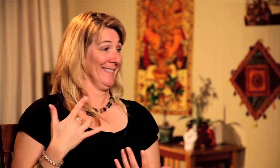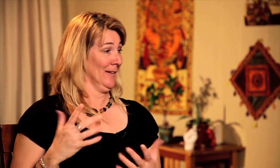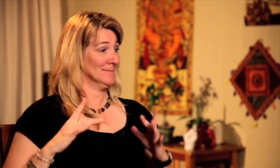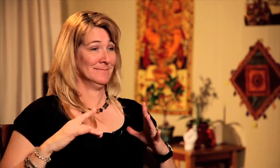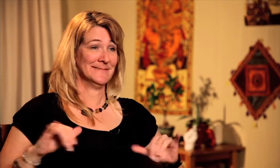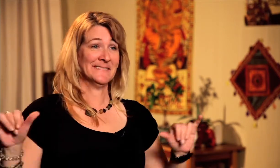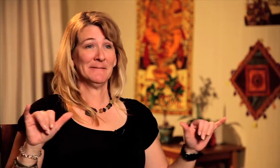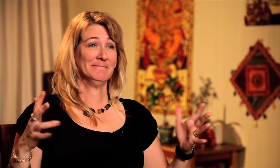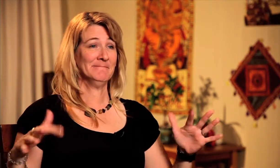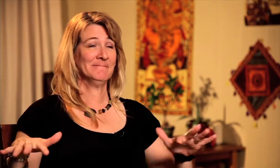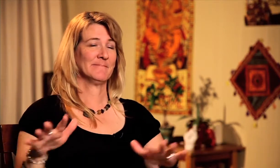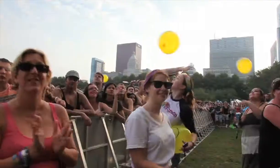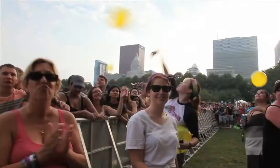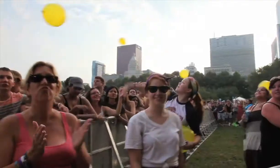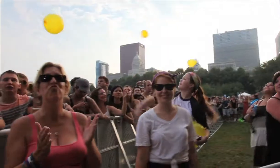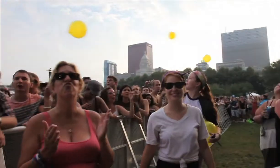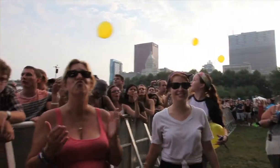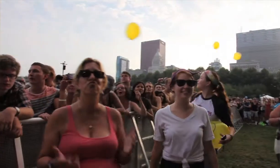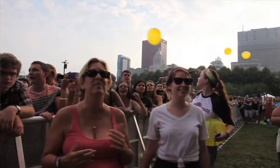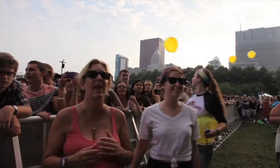And I feel the same as everyone else.